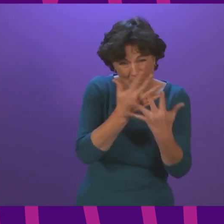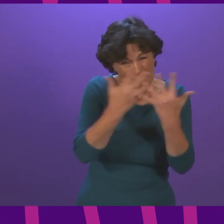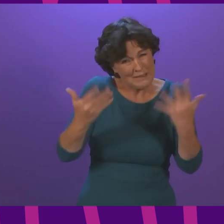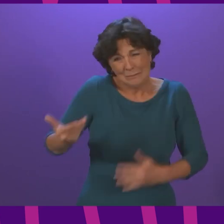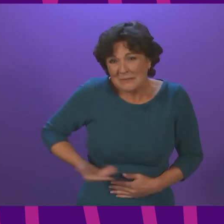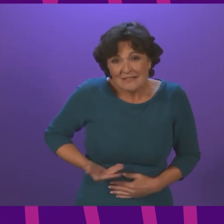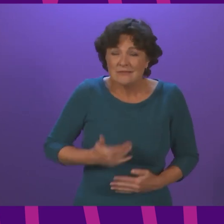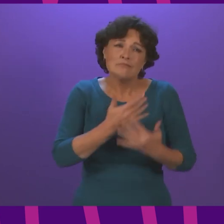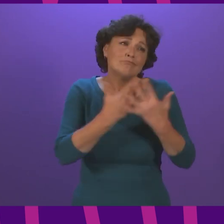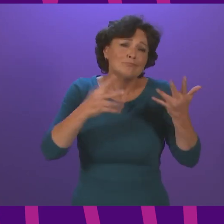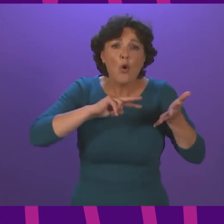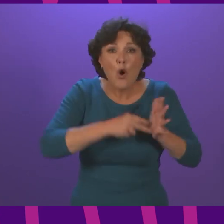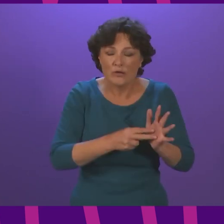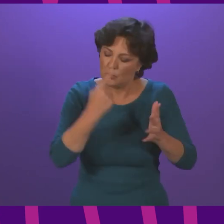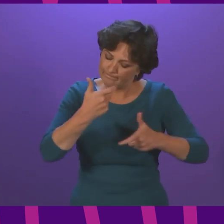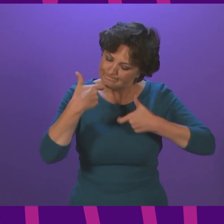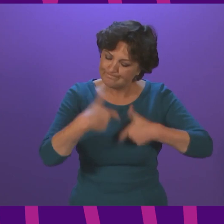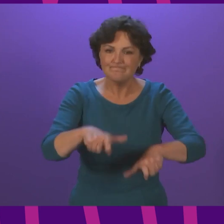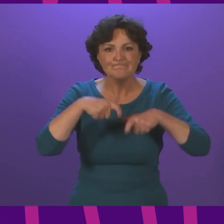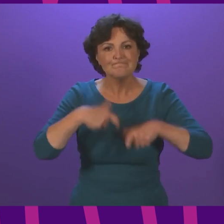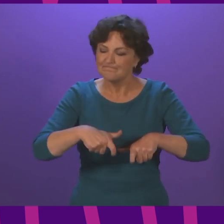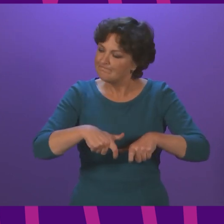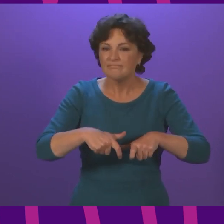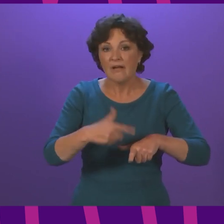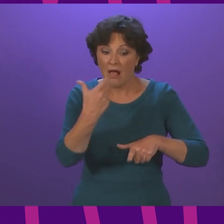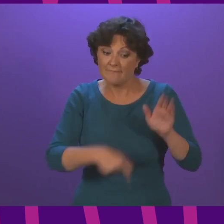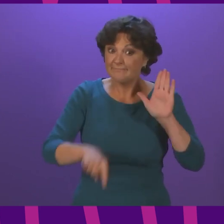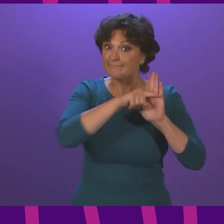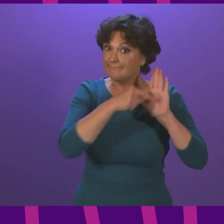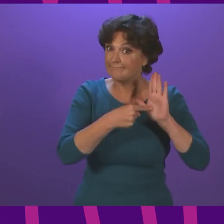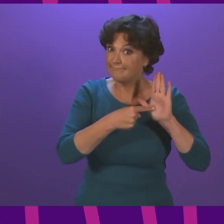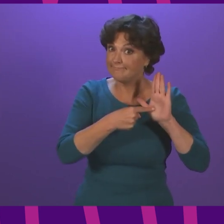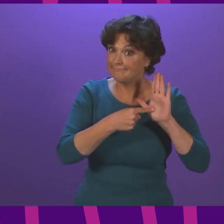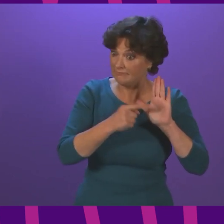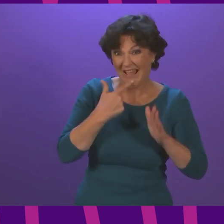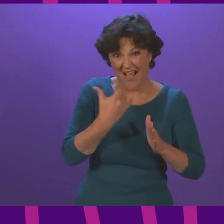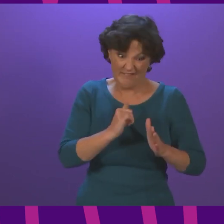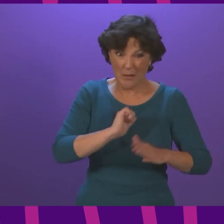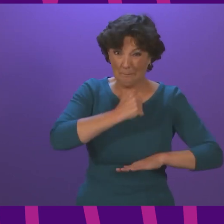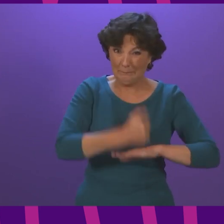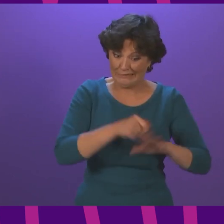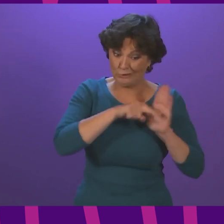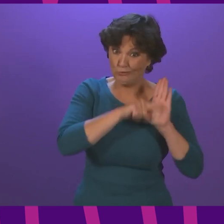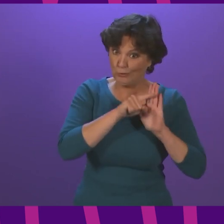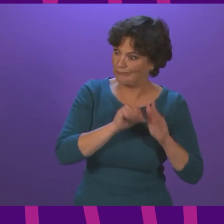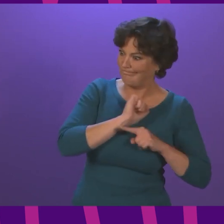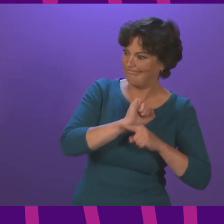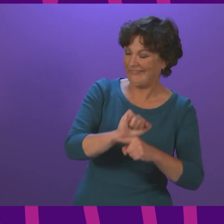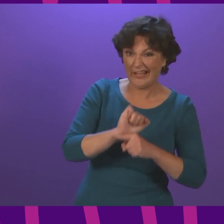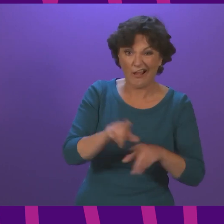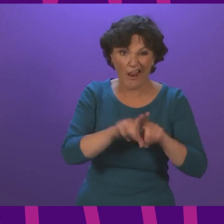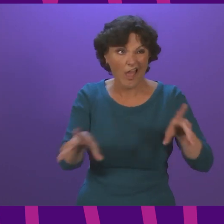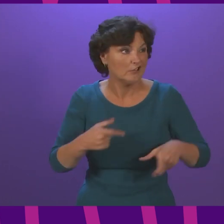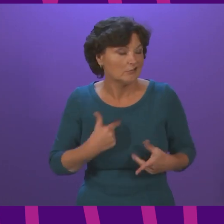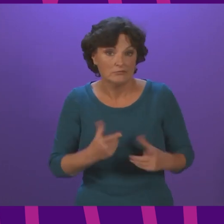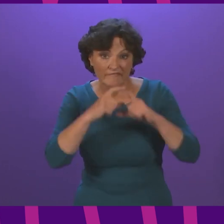and other organisations who are continuing to implement and promote the basic mitigation measures that are still in place, such as